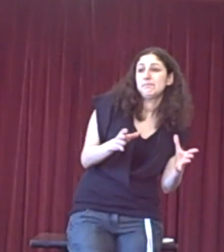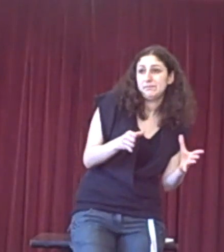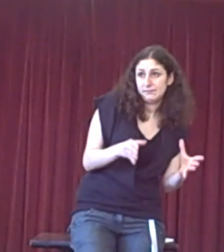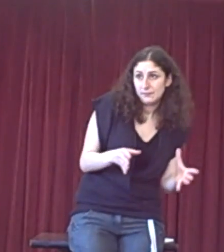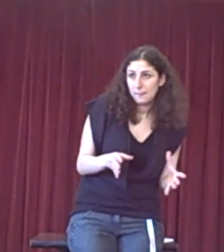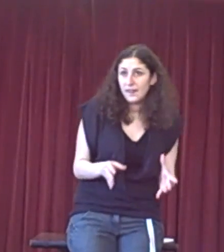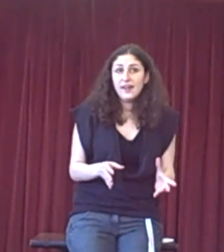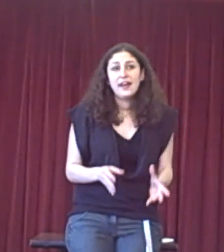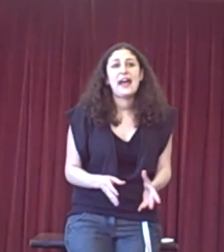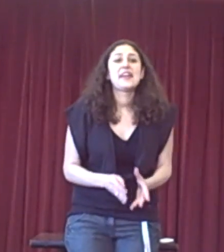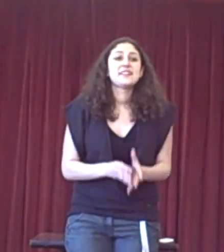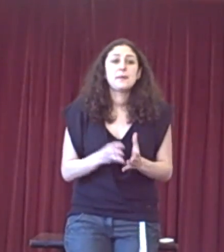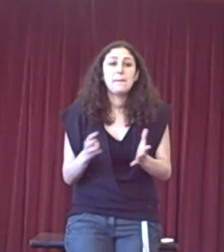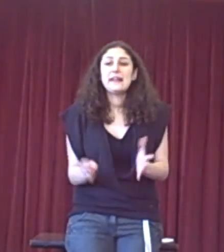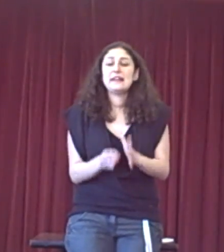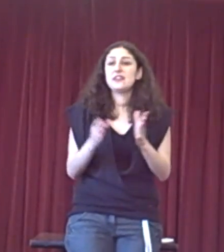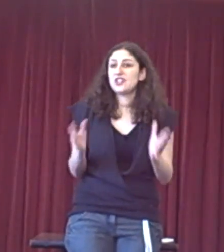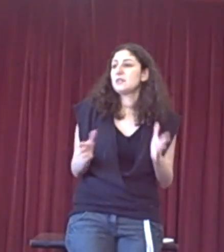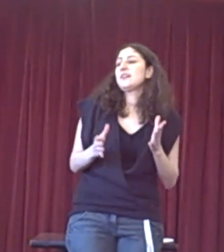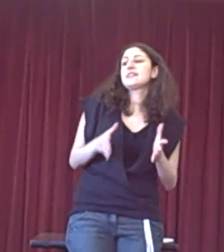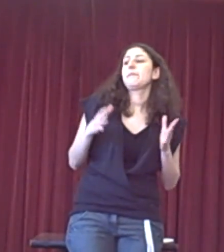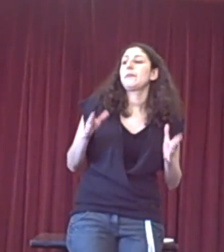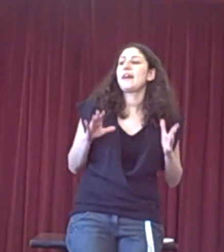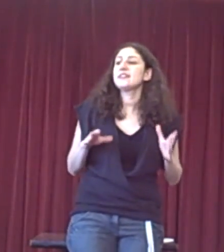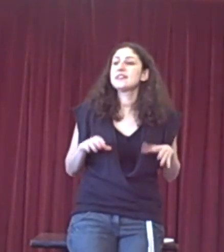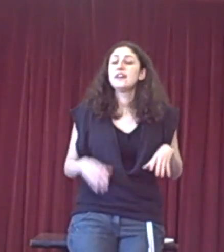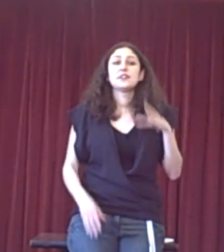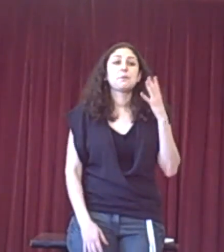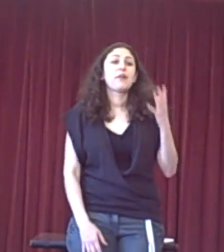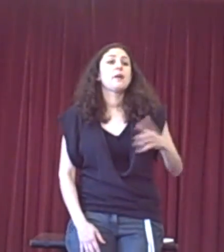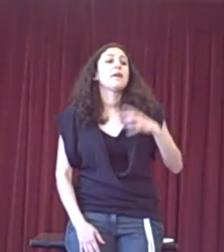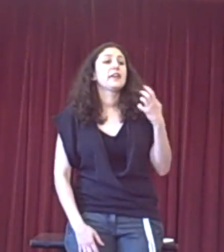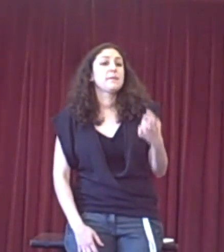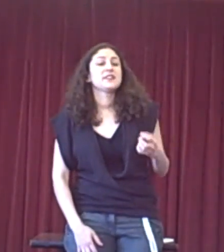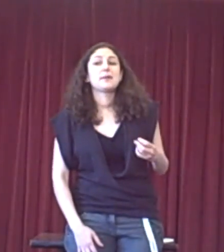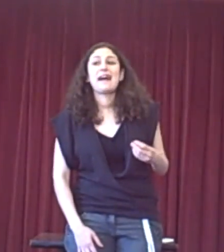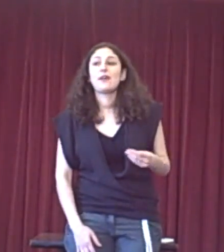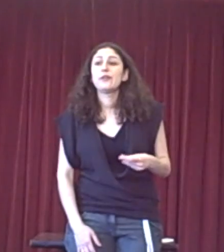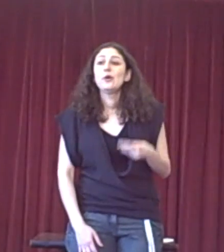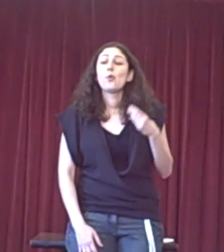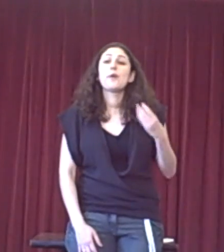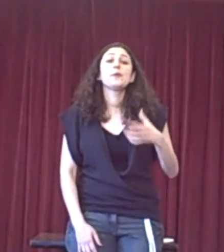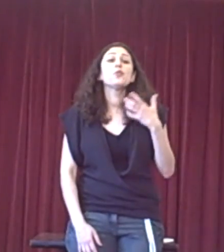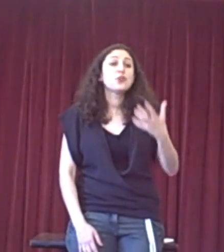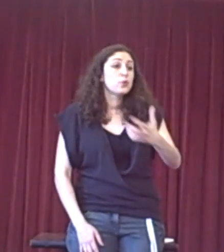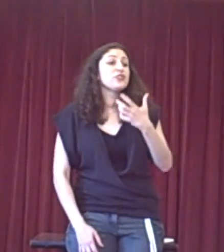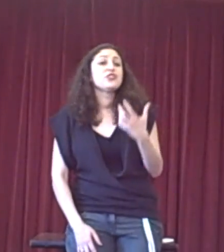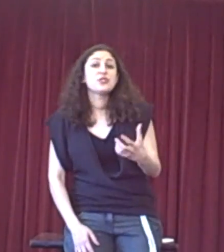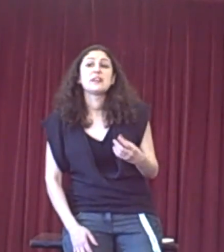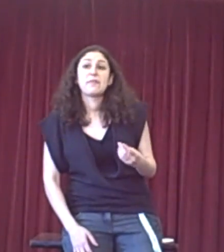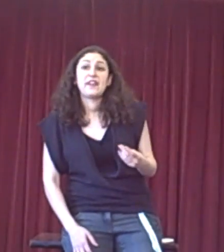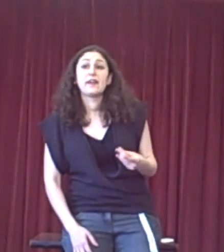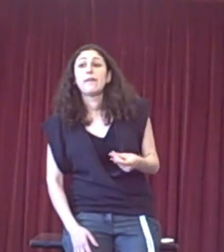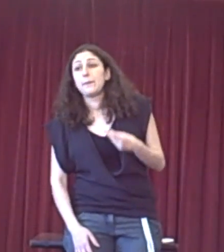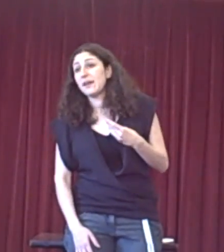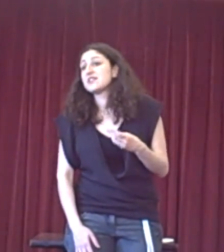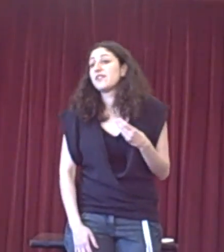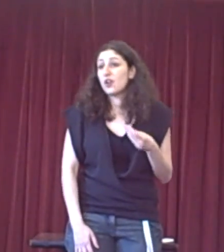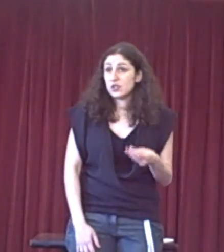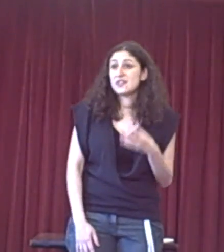and it's completely legitimate in some debates, to bring up arguments about why we would or wouldn't do something because of the cost